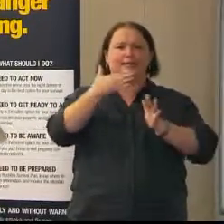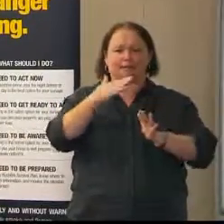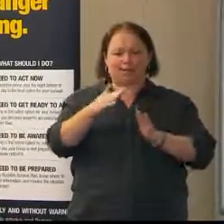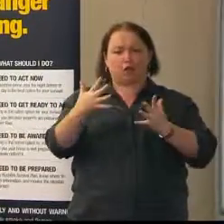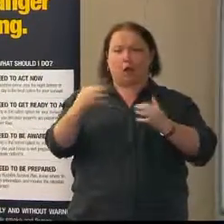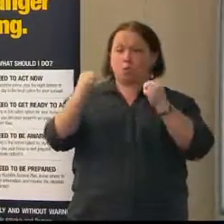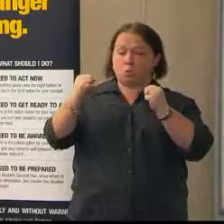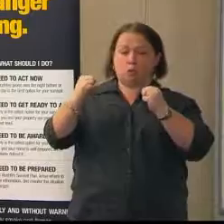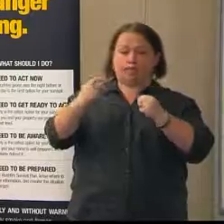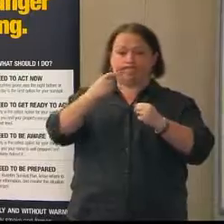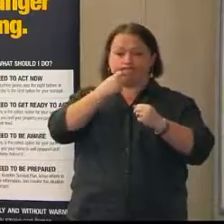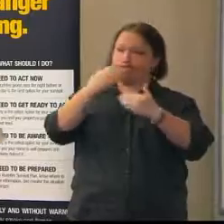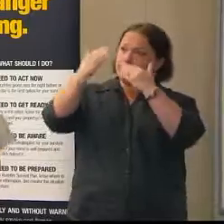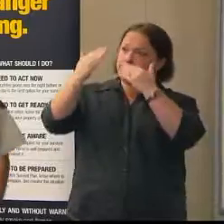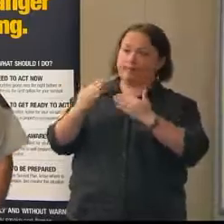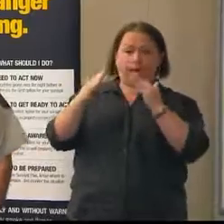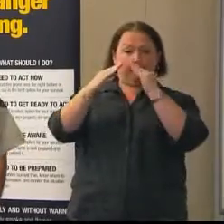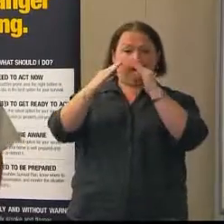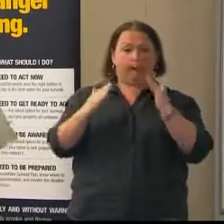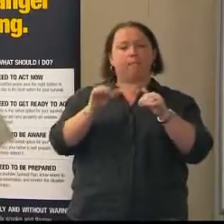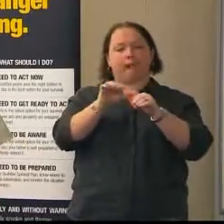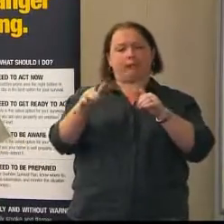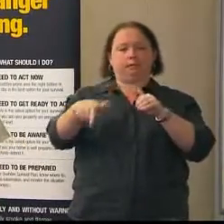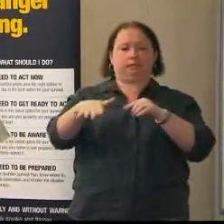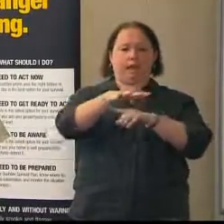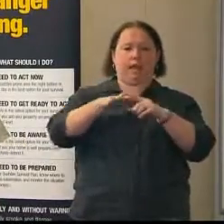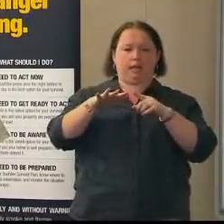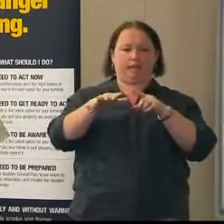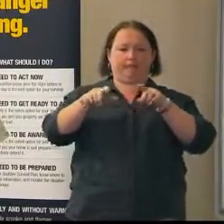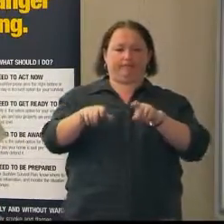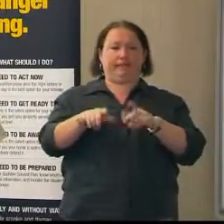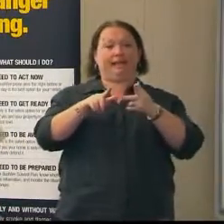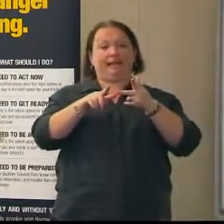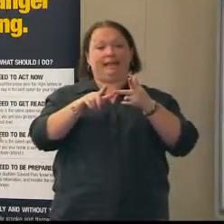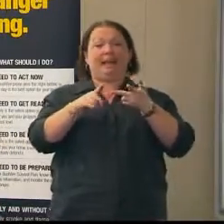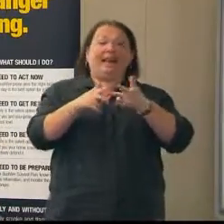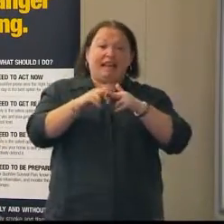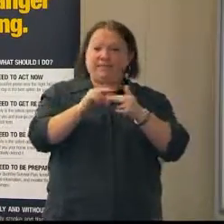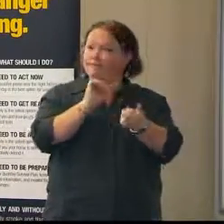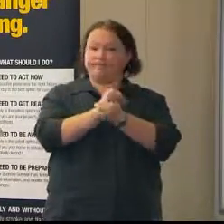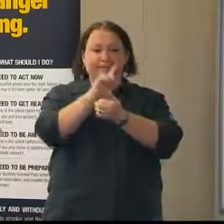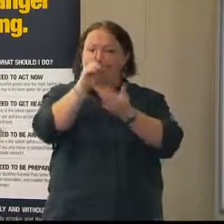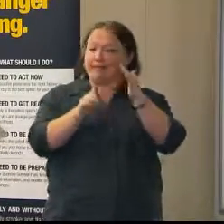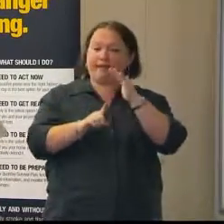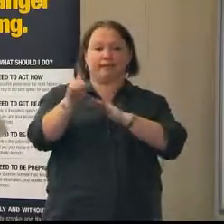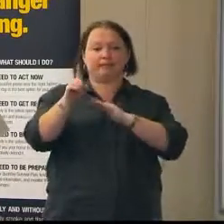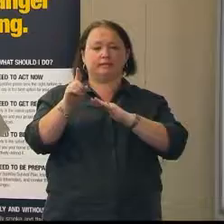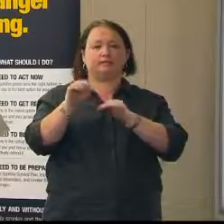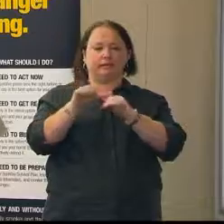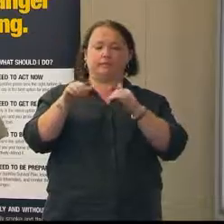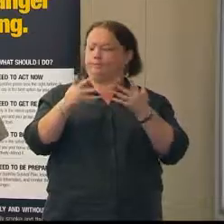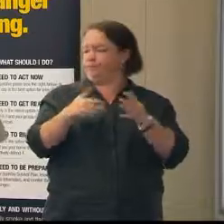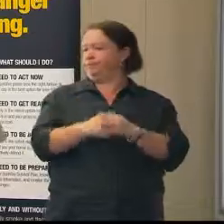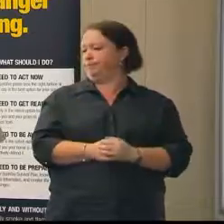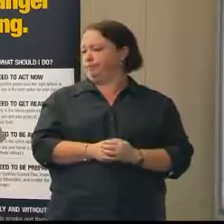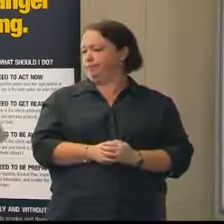well-prepared structure is the best place to be if you're in fact caught in a bushfire. Our